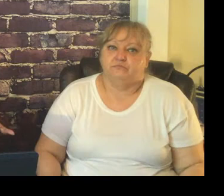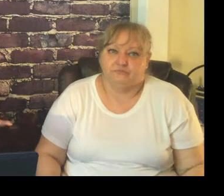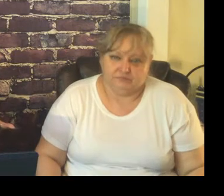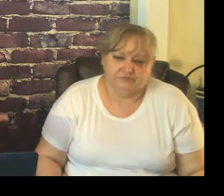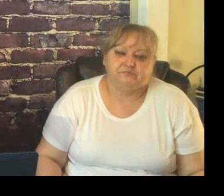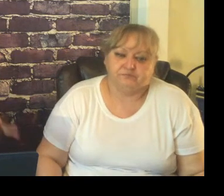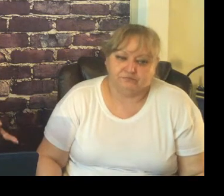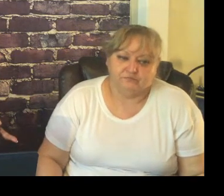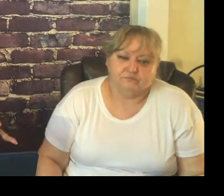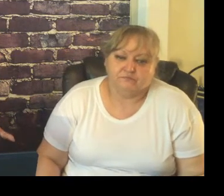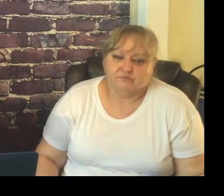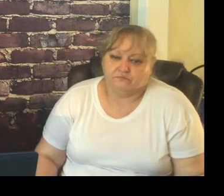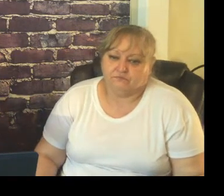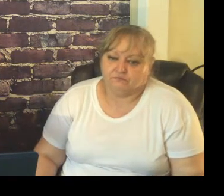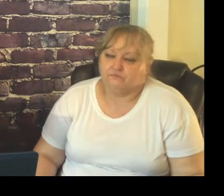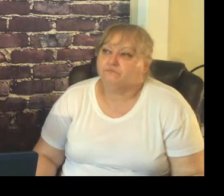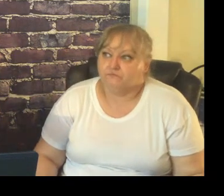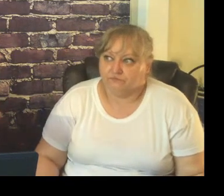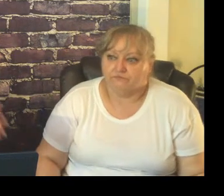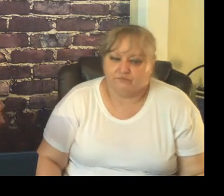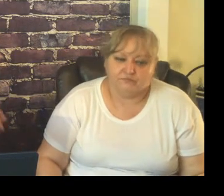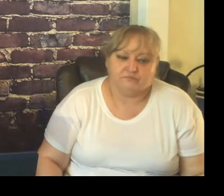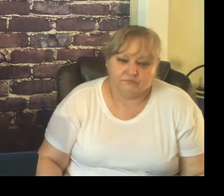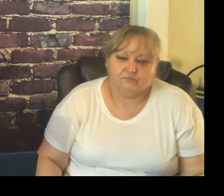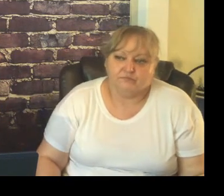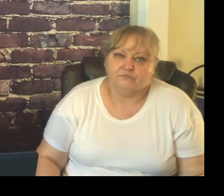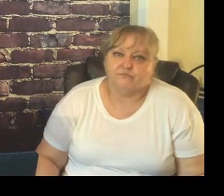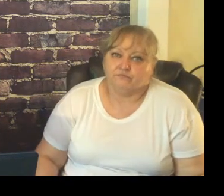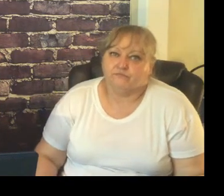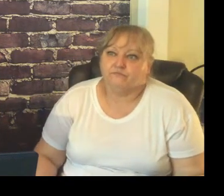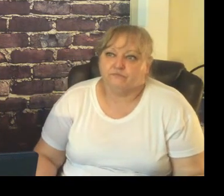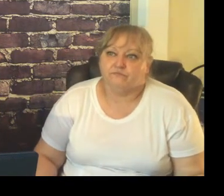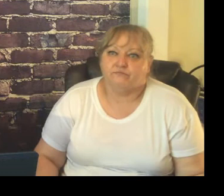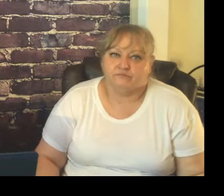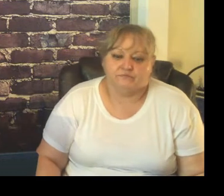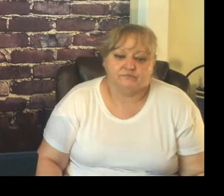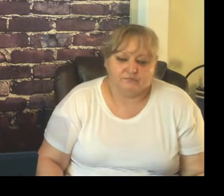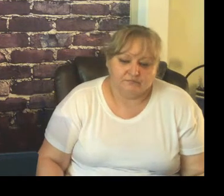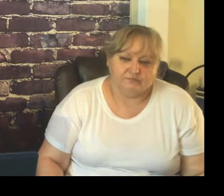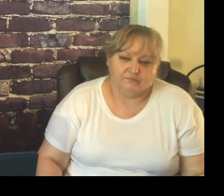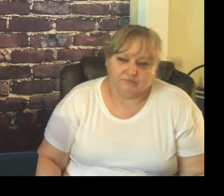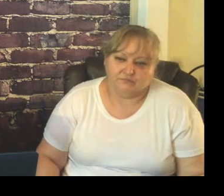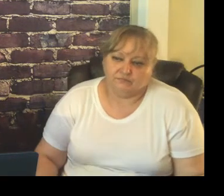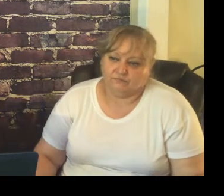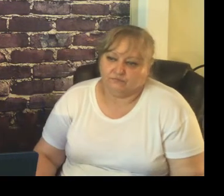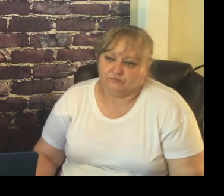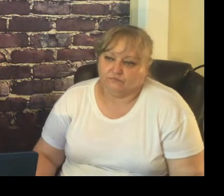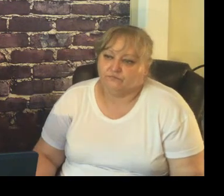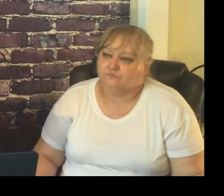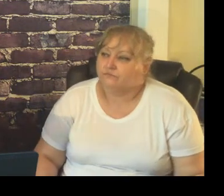with your parents the more you communicate with them the more they will feel invested in that classroom don't